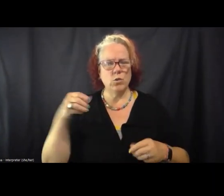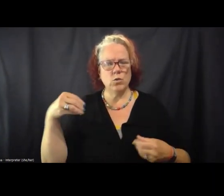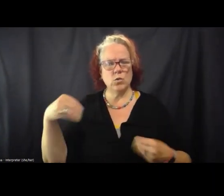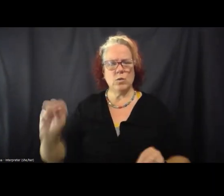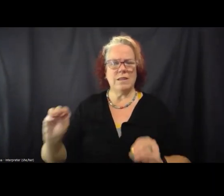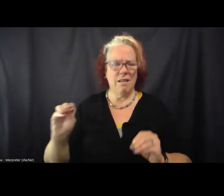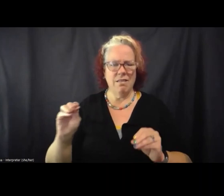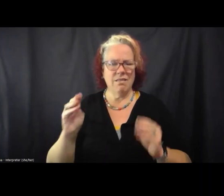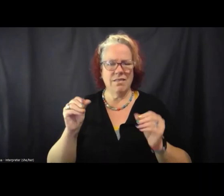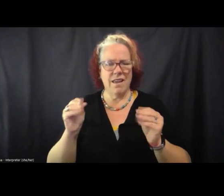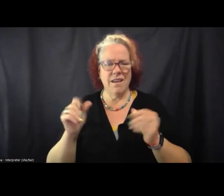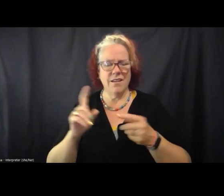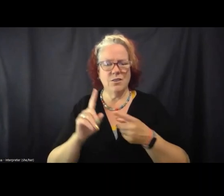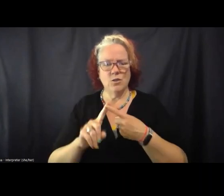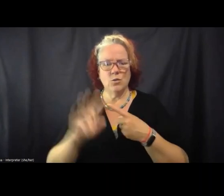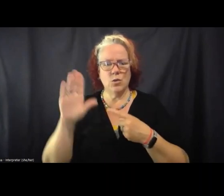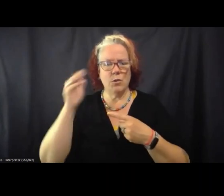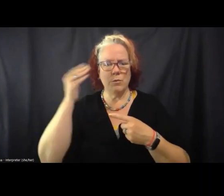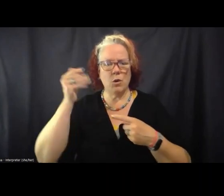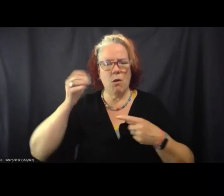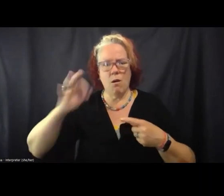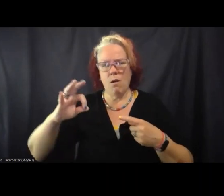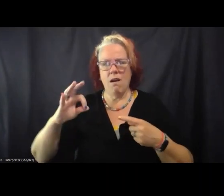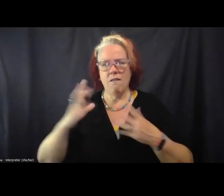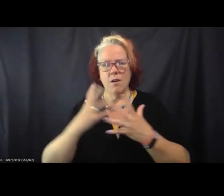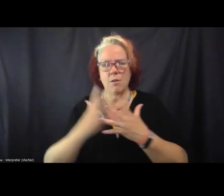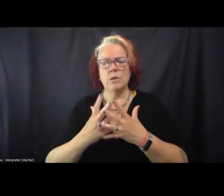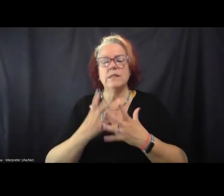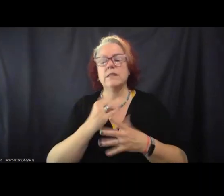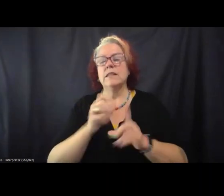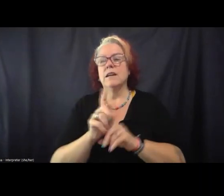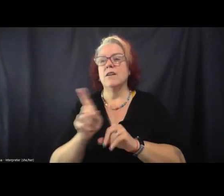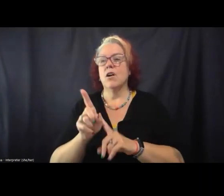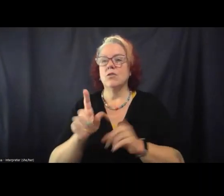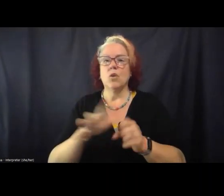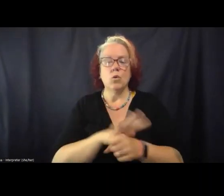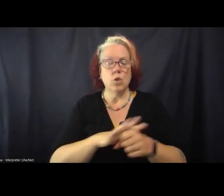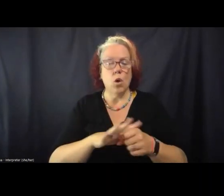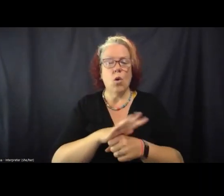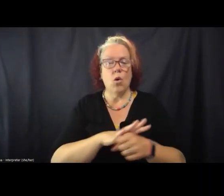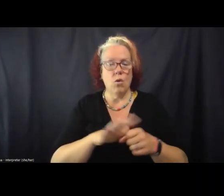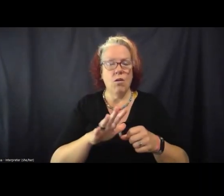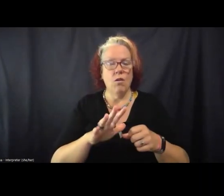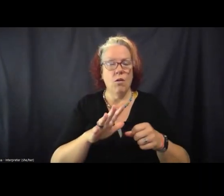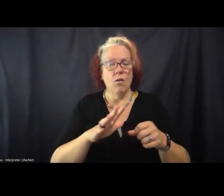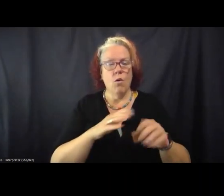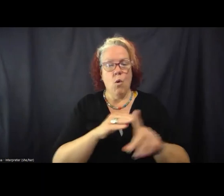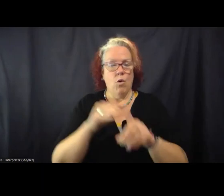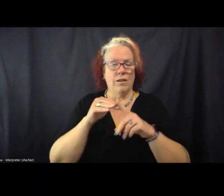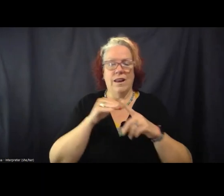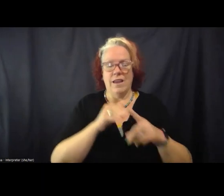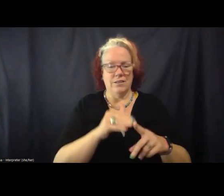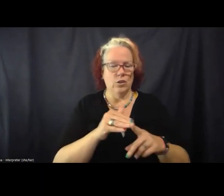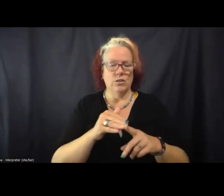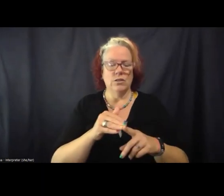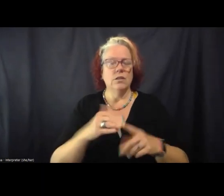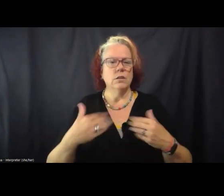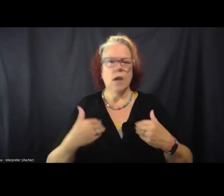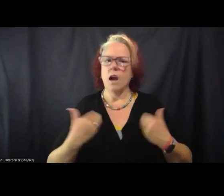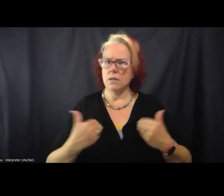of Prisons. And it included local organizers on the ground in Letcher County, many of them young